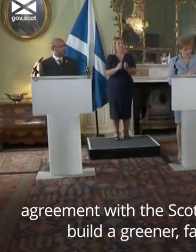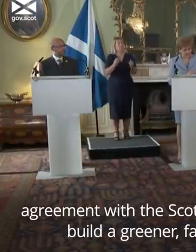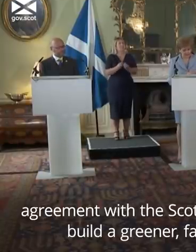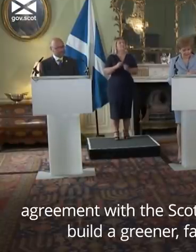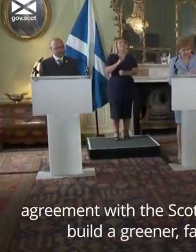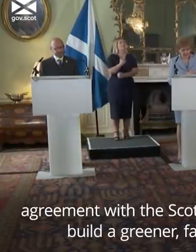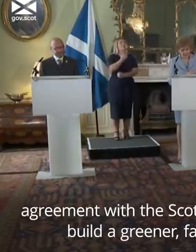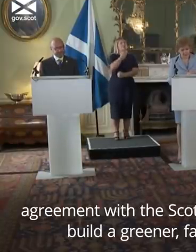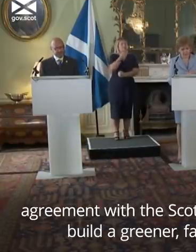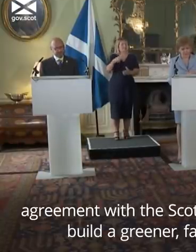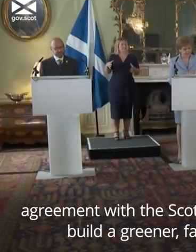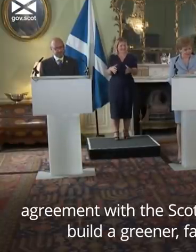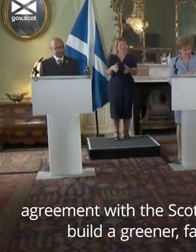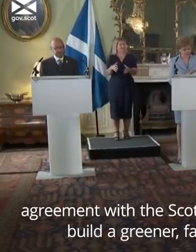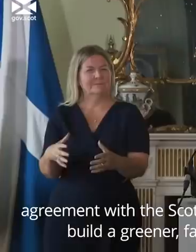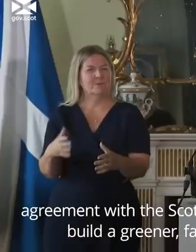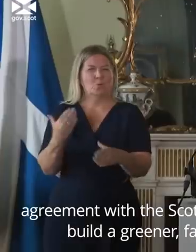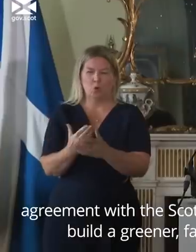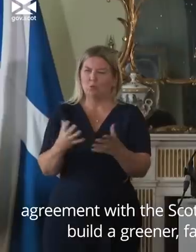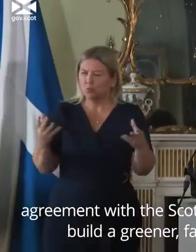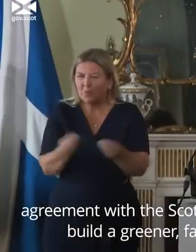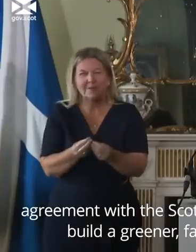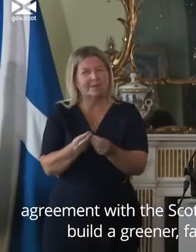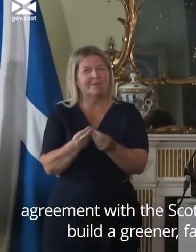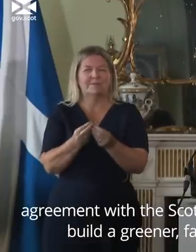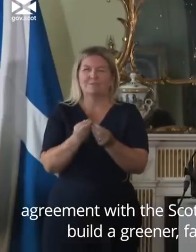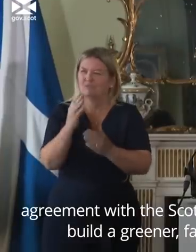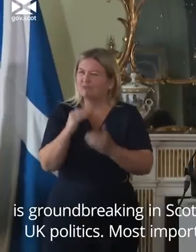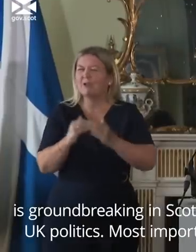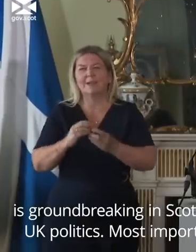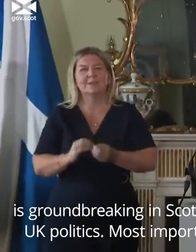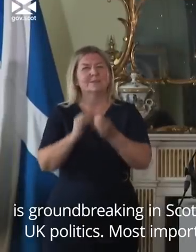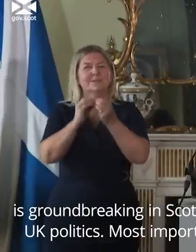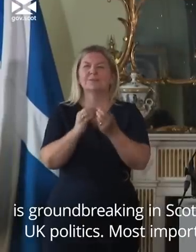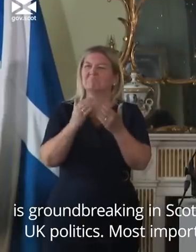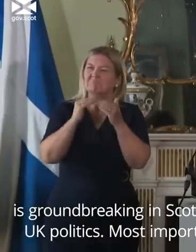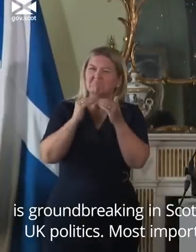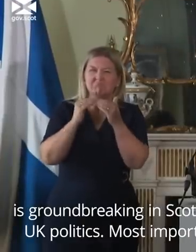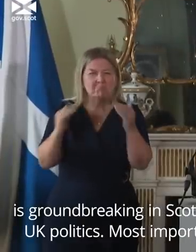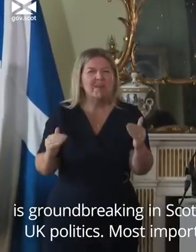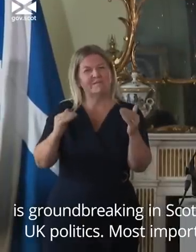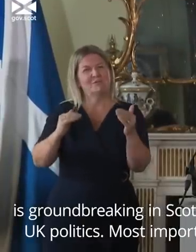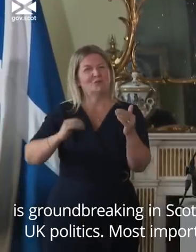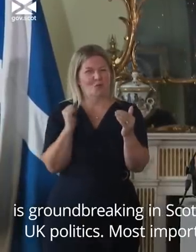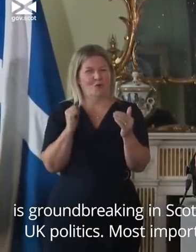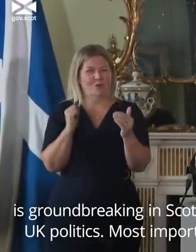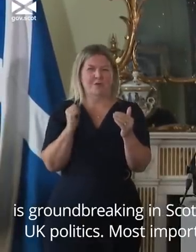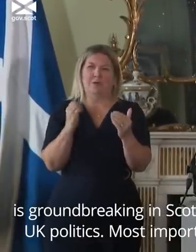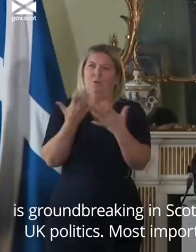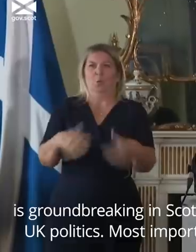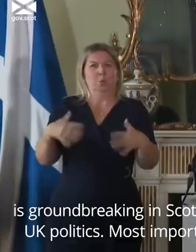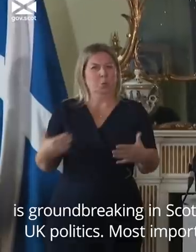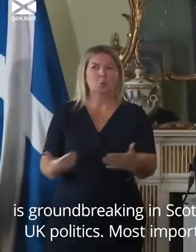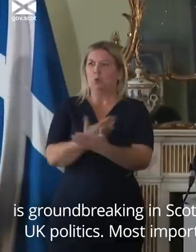Working together to build a greener, fairer, independent Scotland is groundbreaking. Groundbreaking